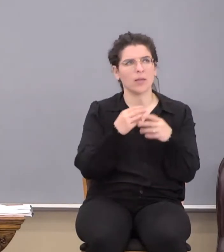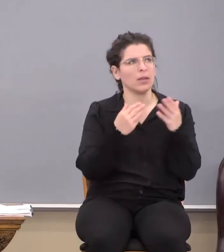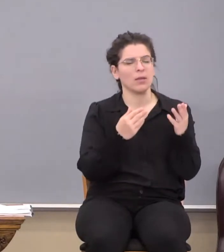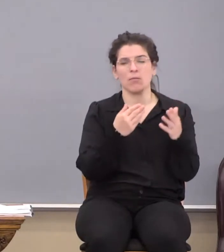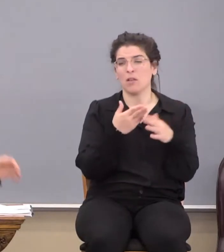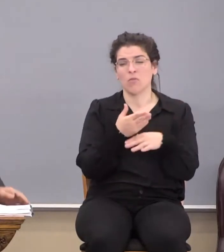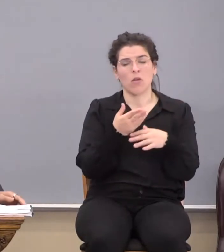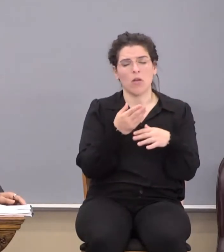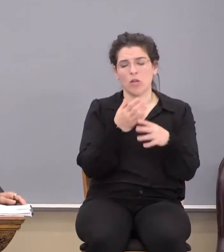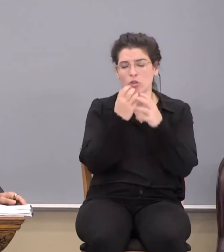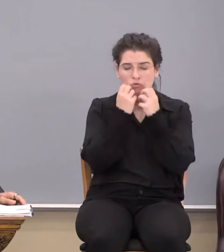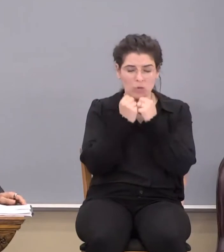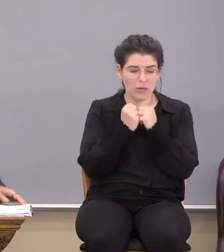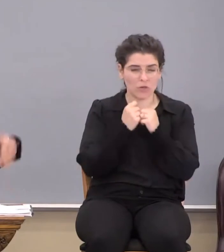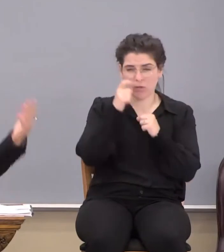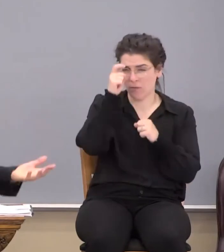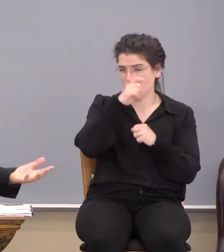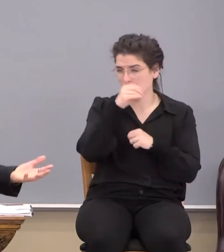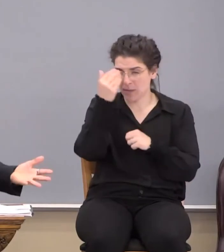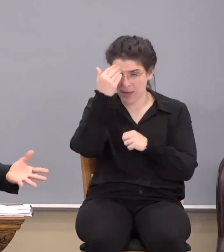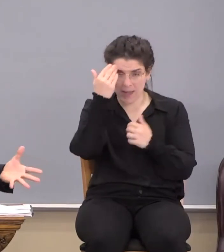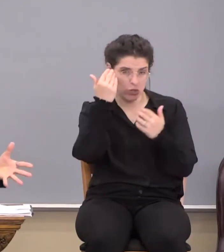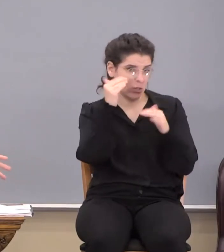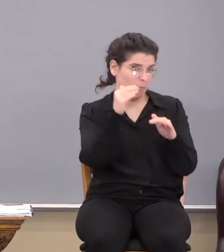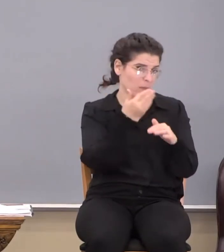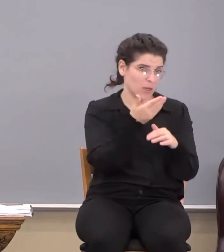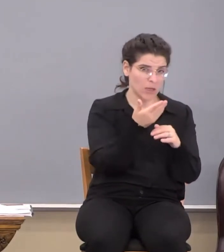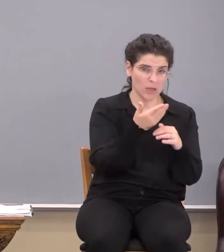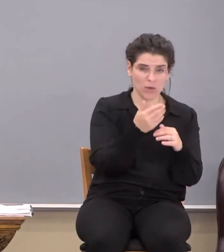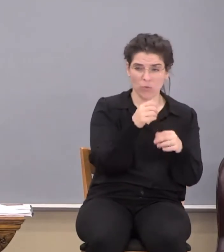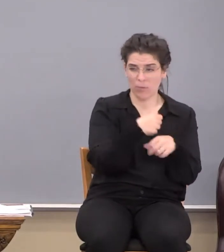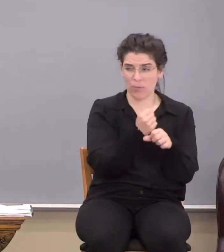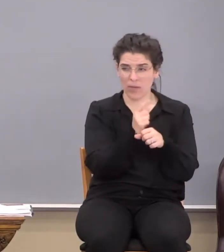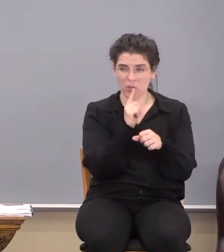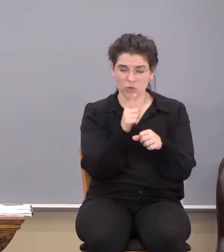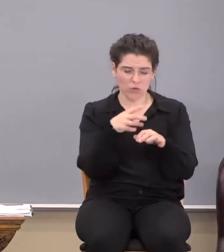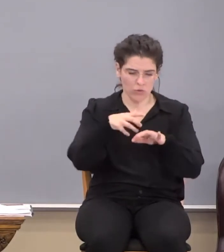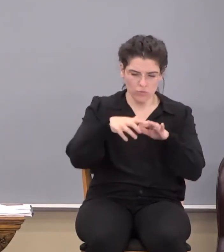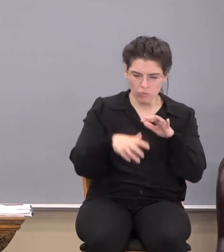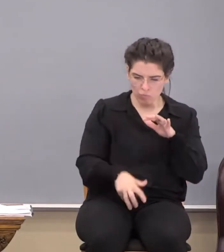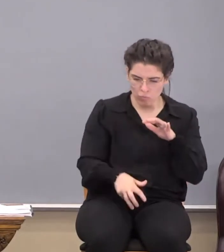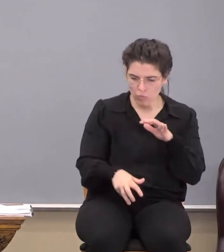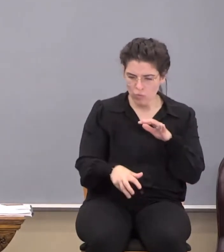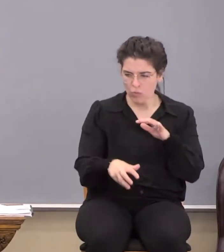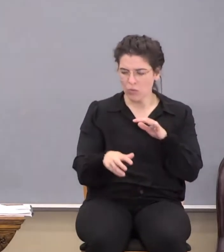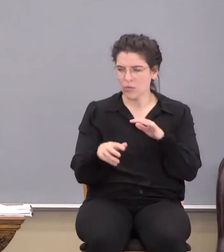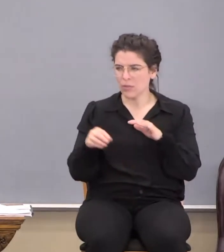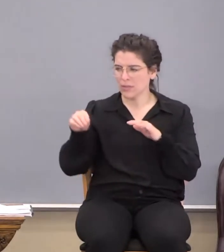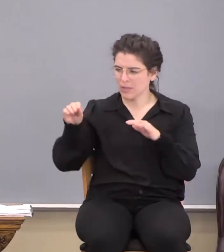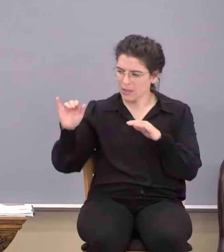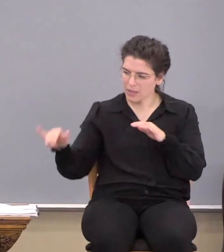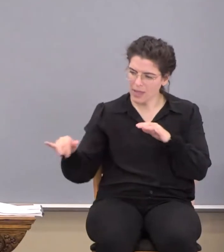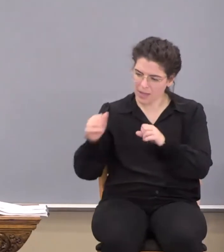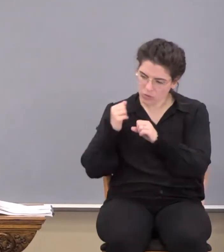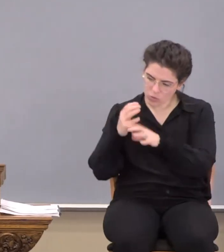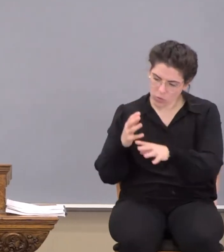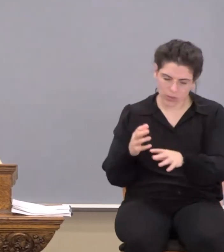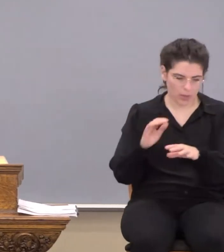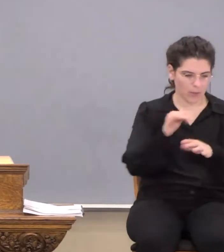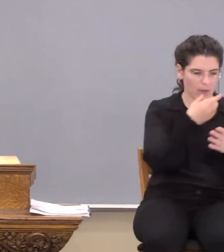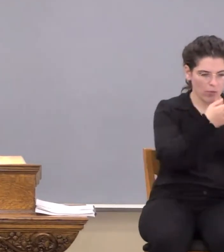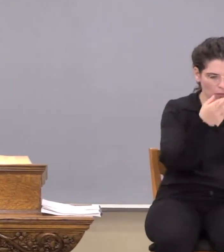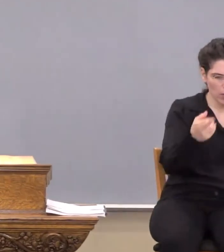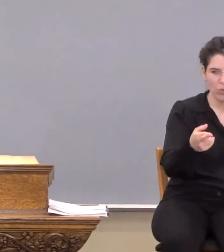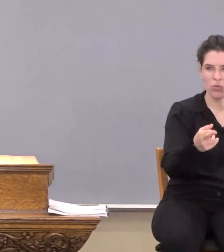all, aren't the treasures of wisdom and knowledge kind of limited in him? Don't we need to make sure the roots of our life go into this source and that resource